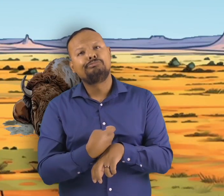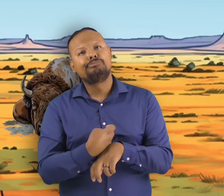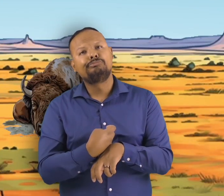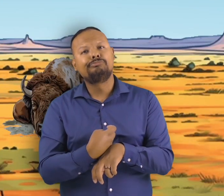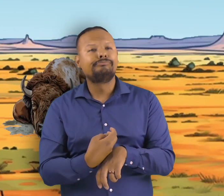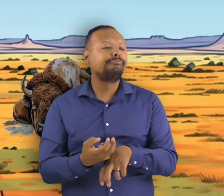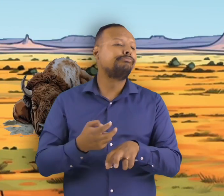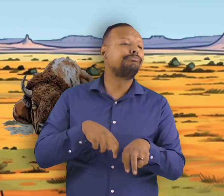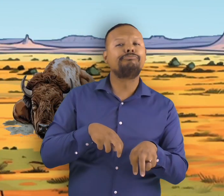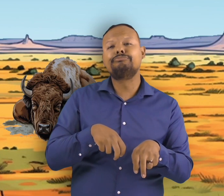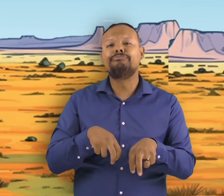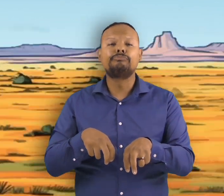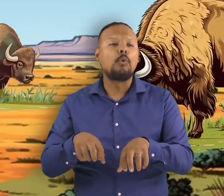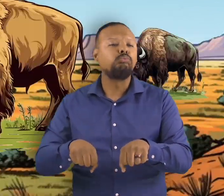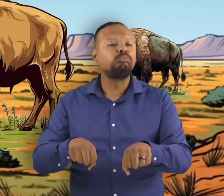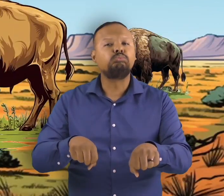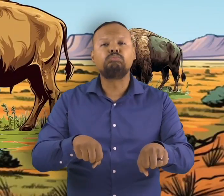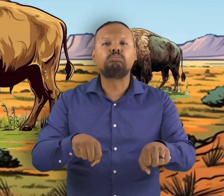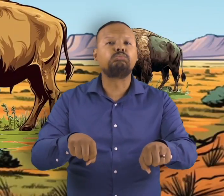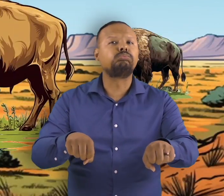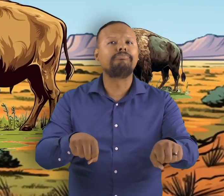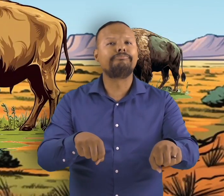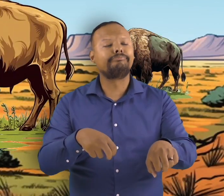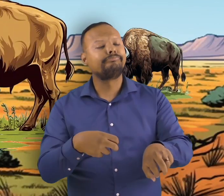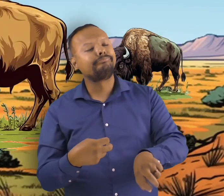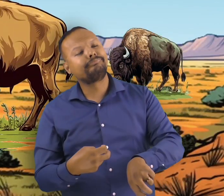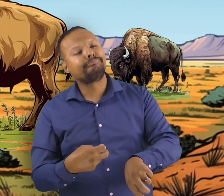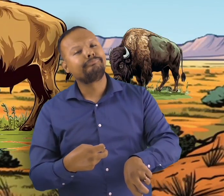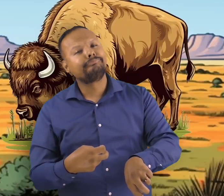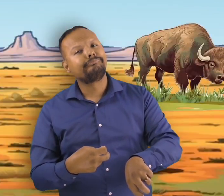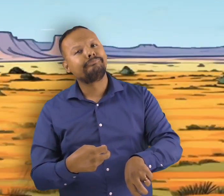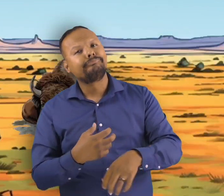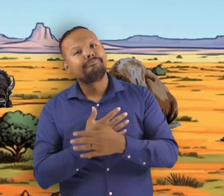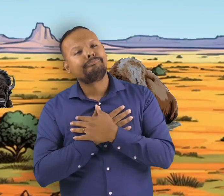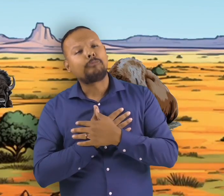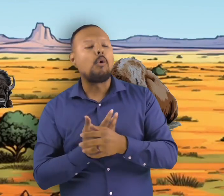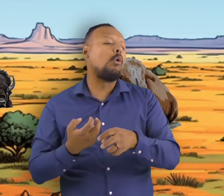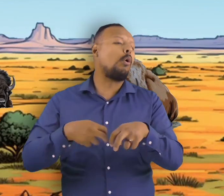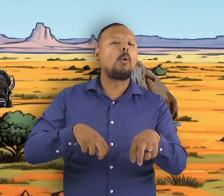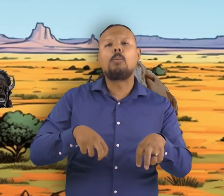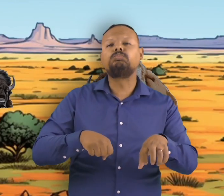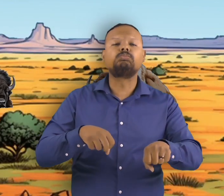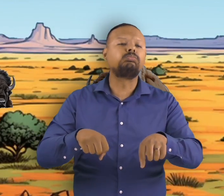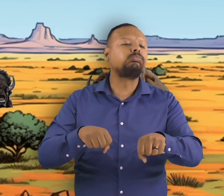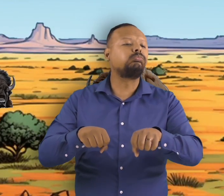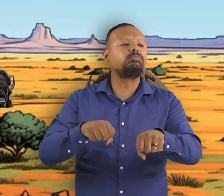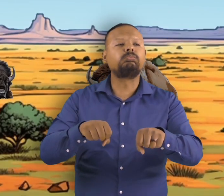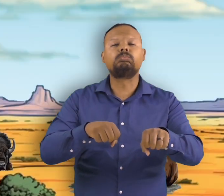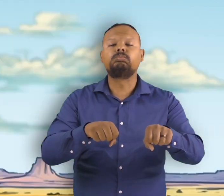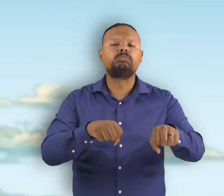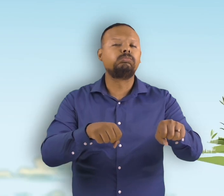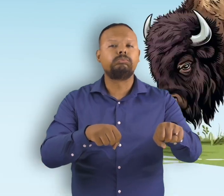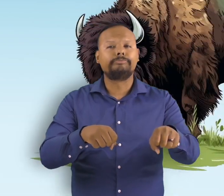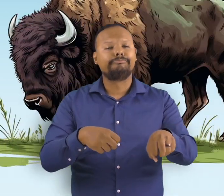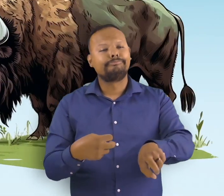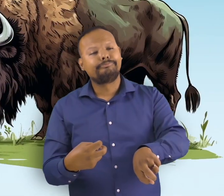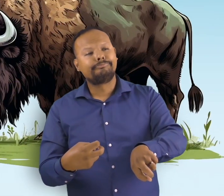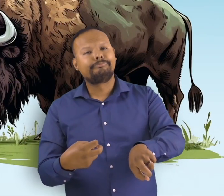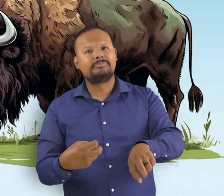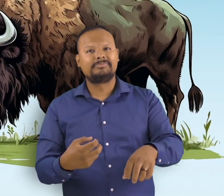then again they go out to eat more and return to rest they keep doing this for nine to